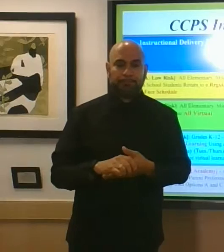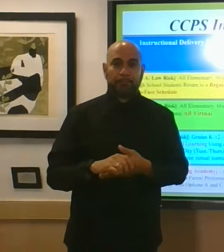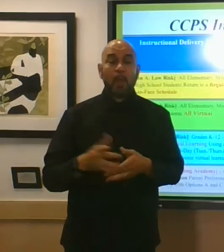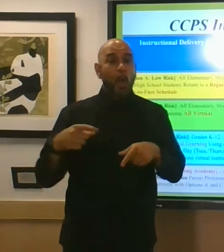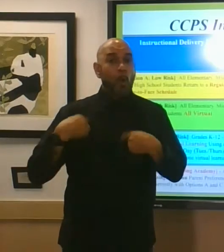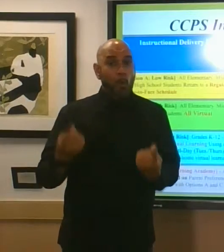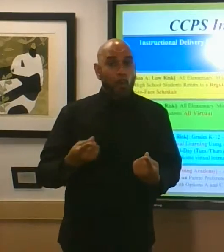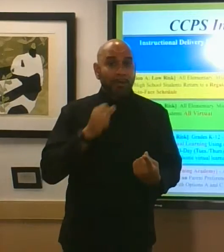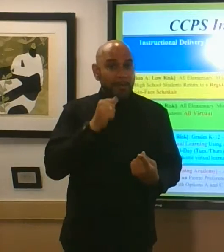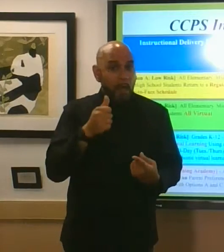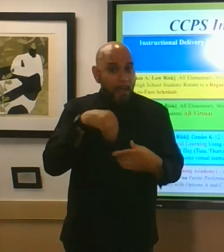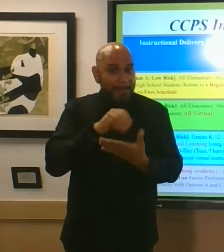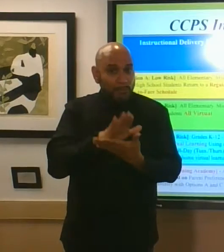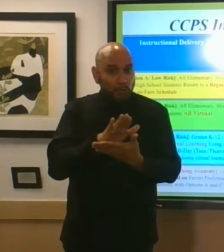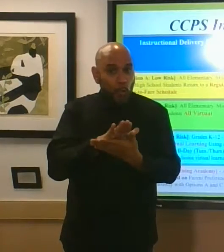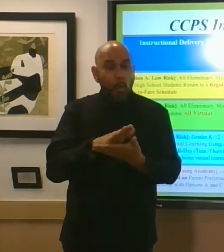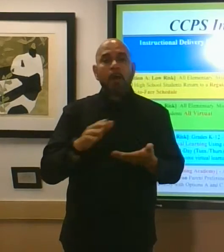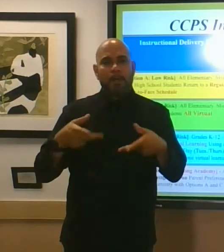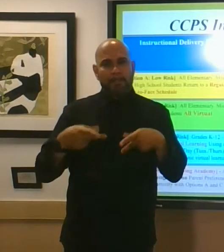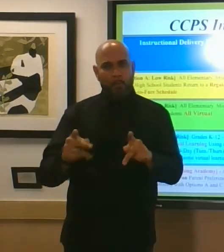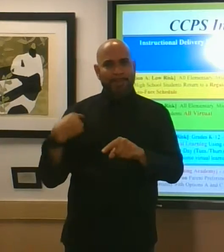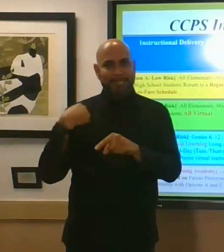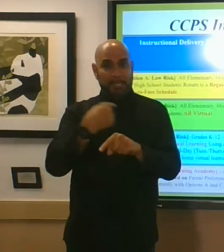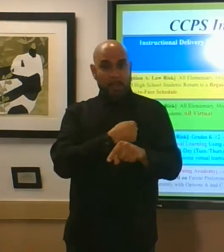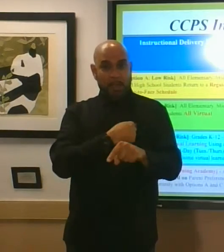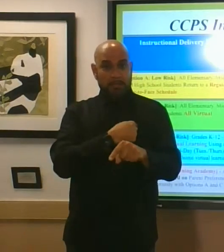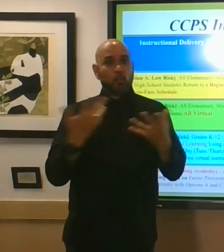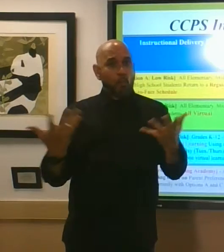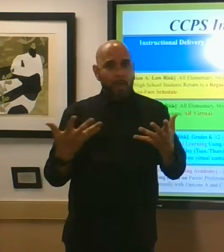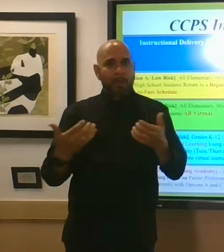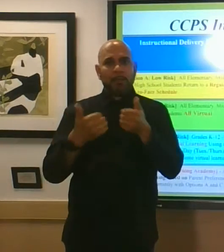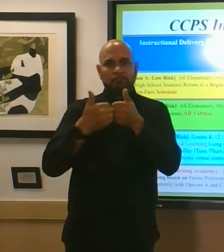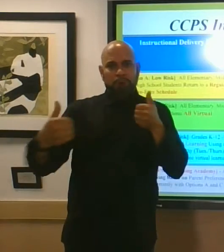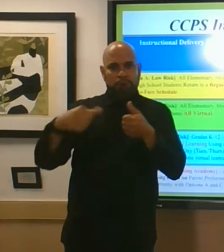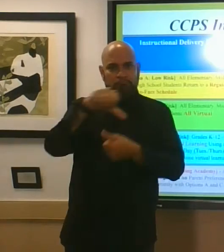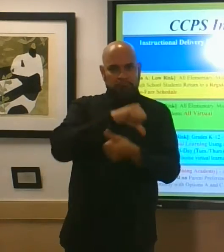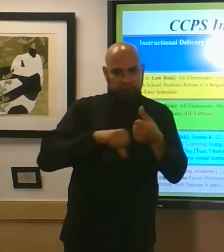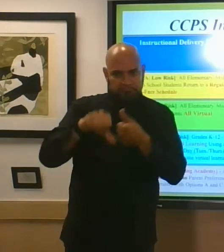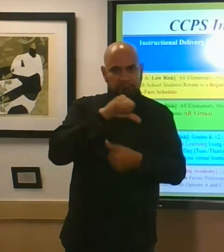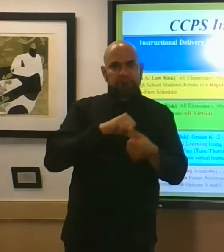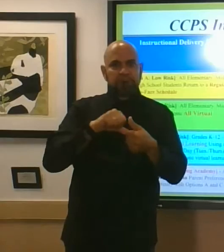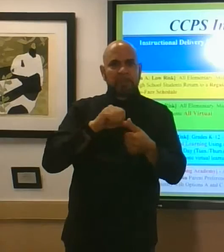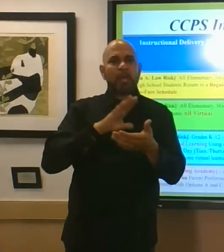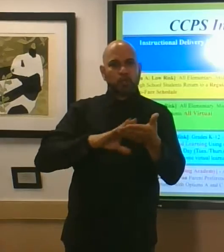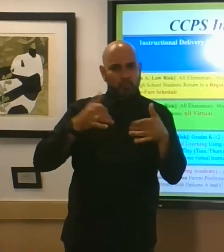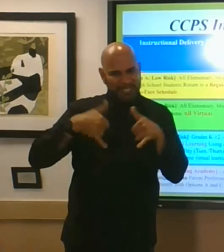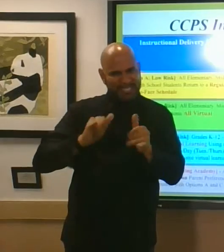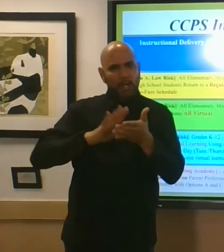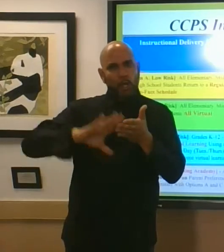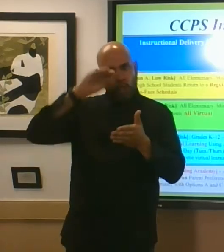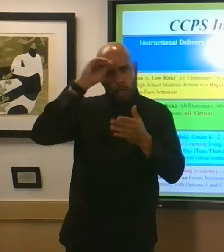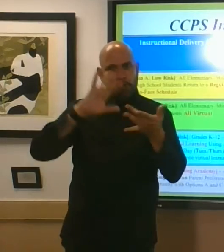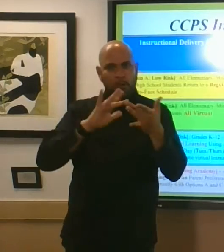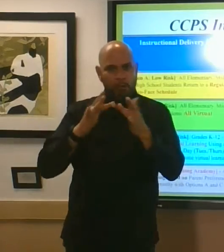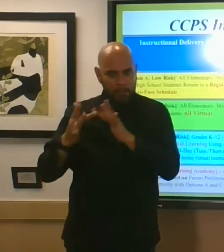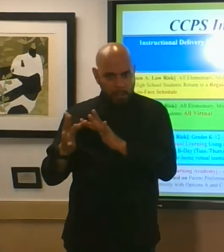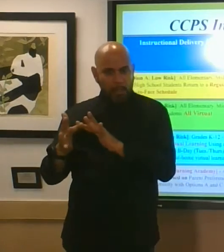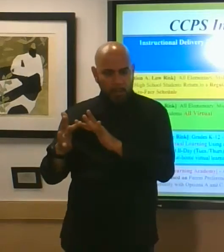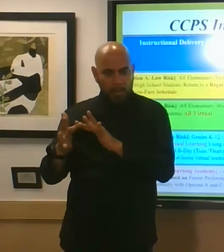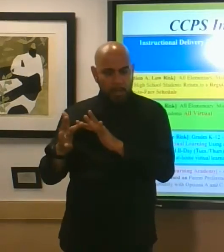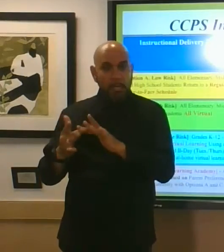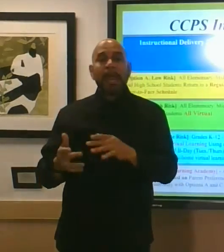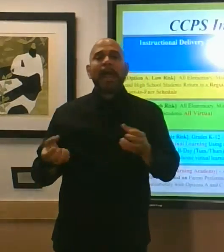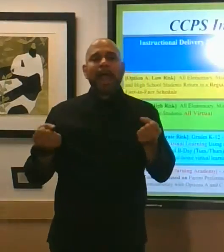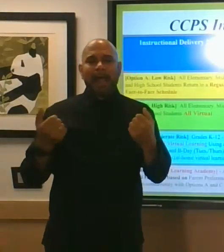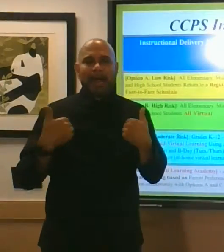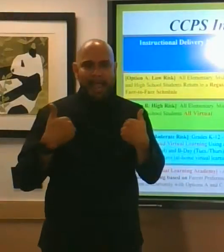to adhere to social distancing to the extent that we can it also allows every student the option